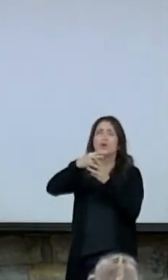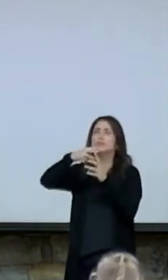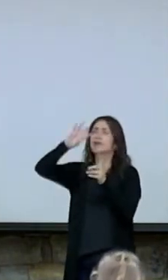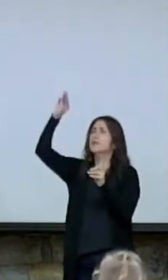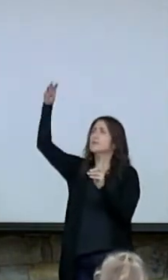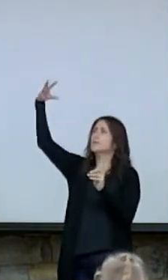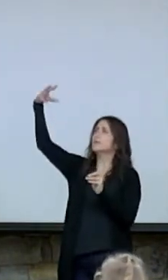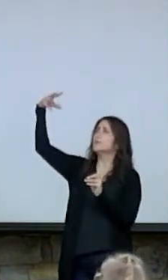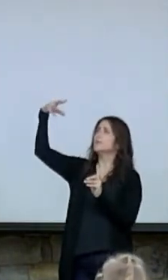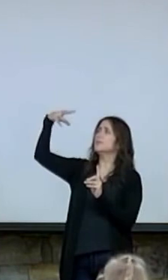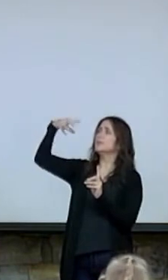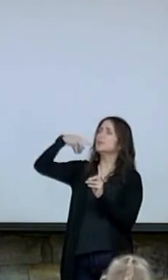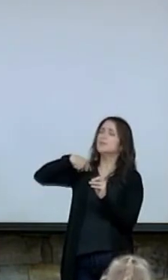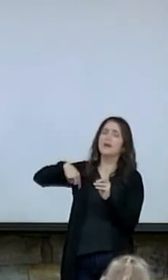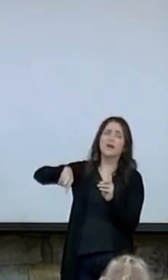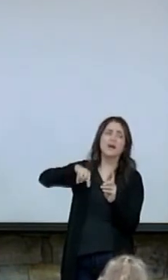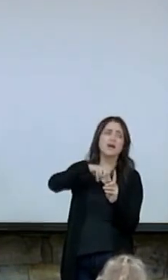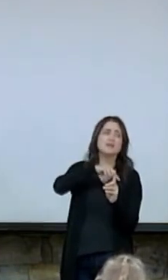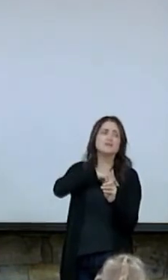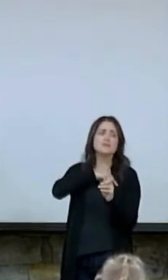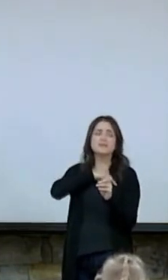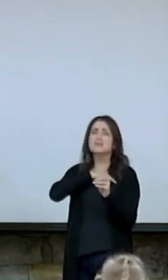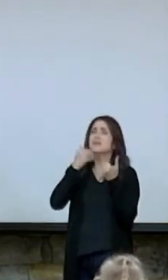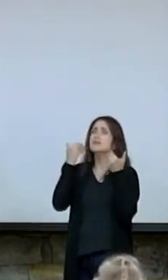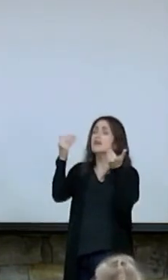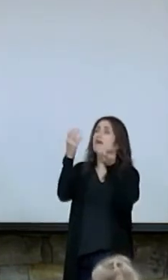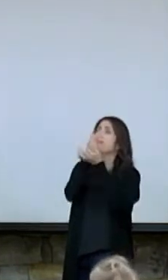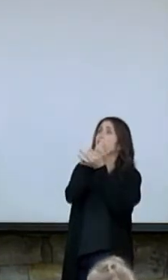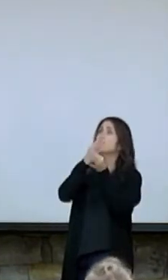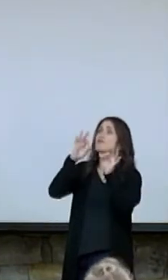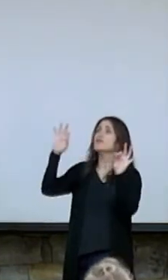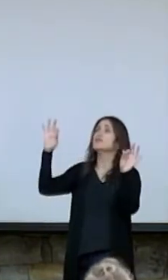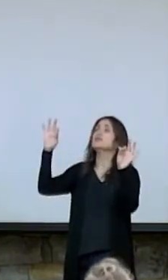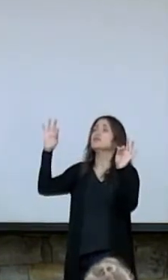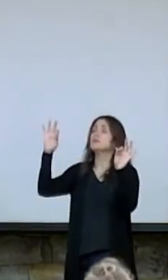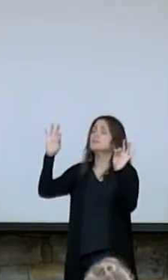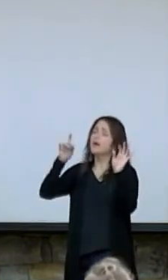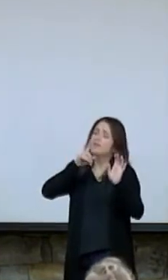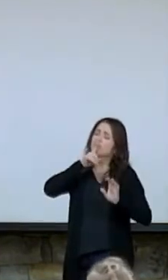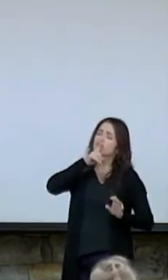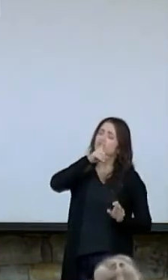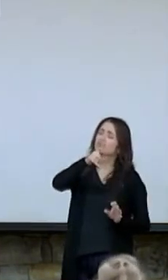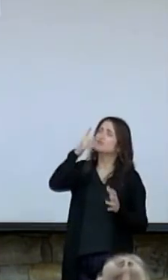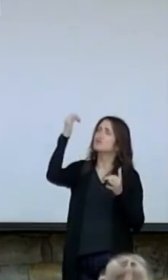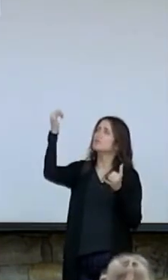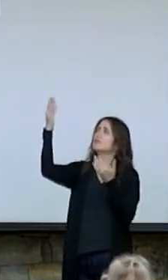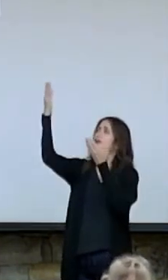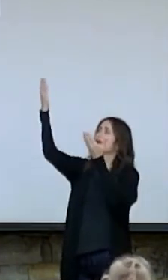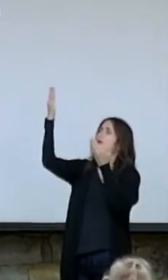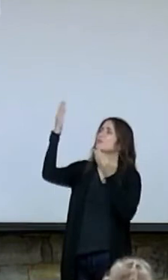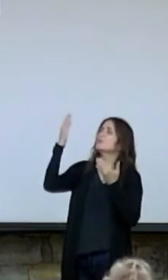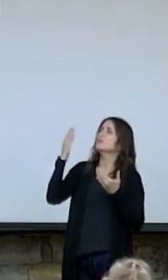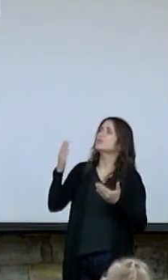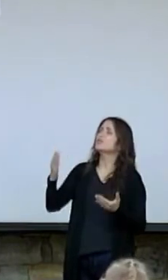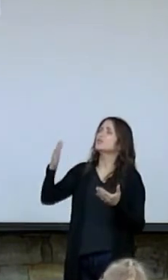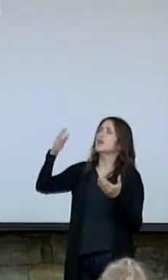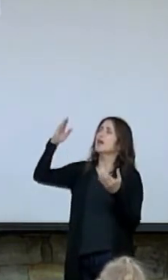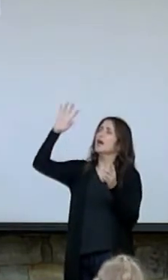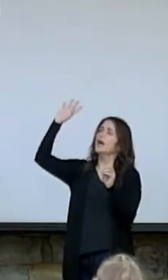us set us free by the truth you now bring us